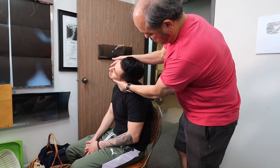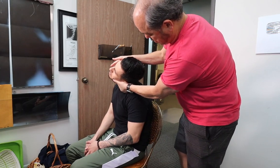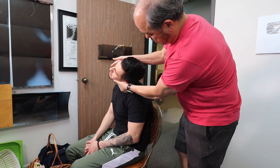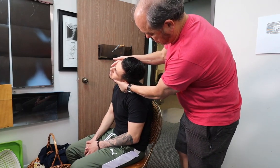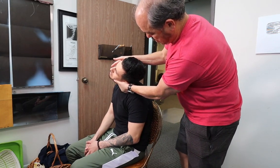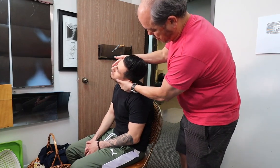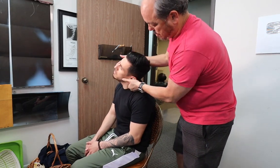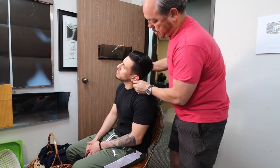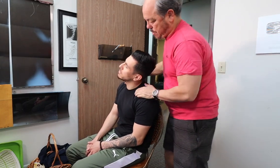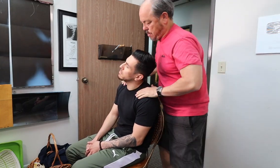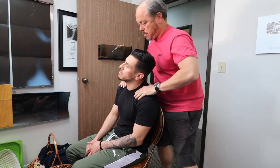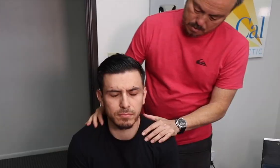Good.